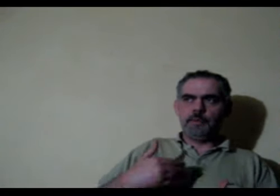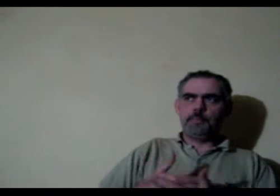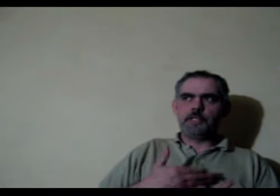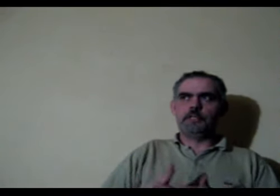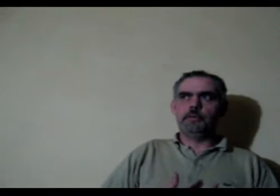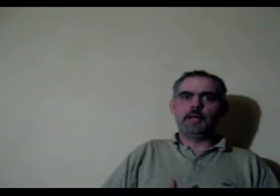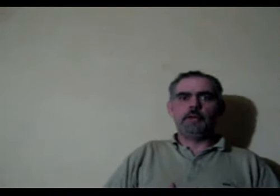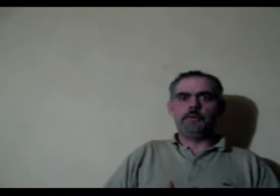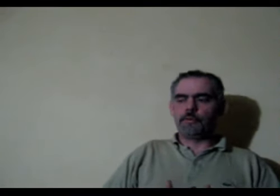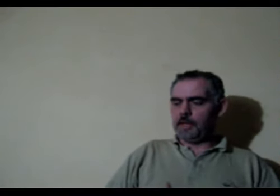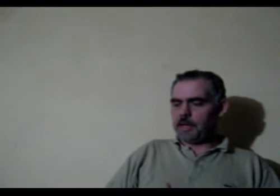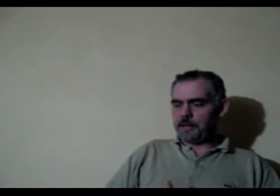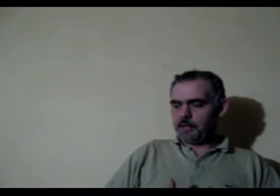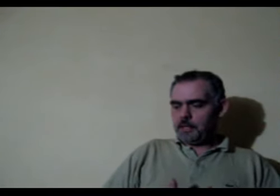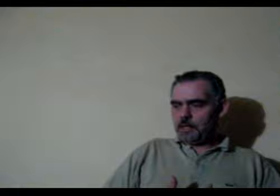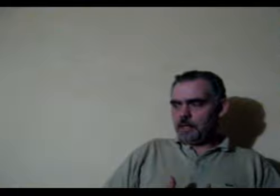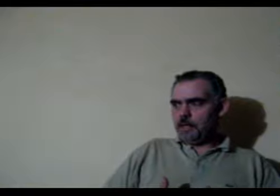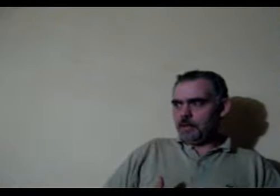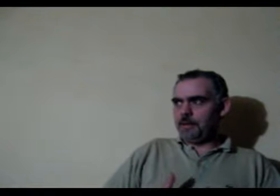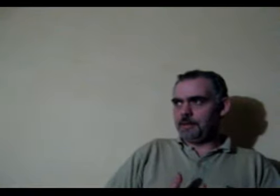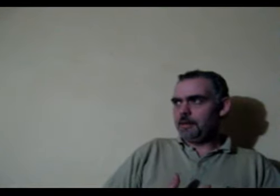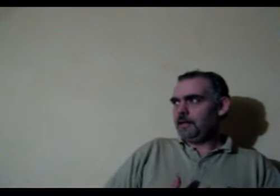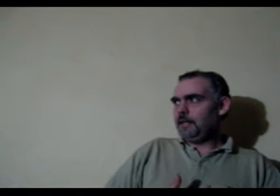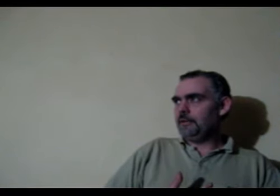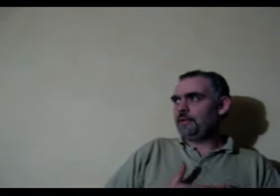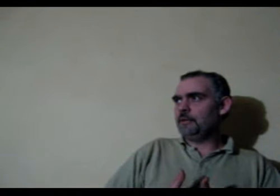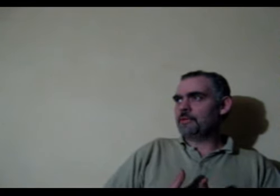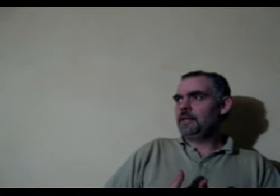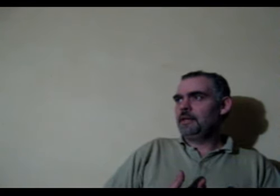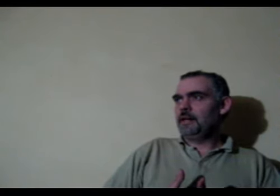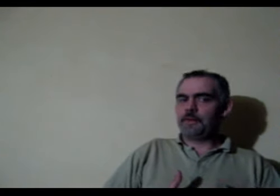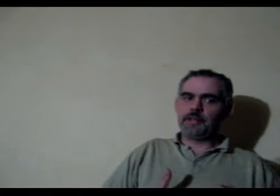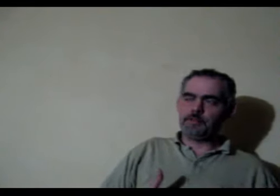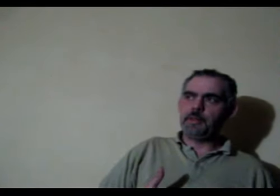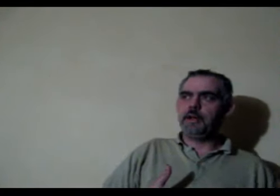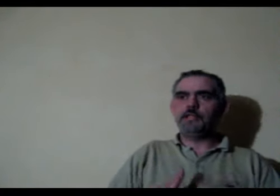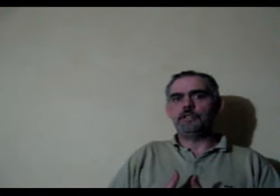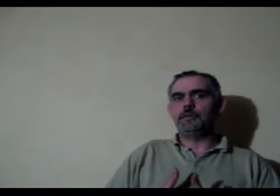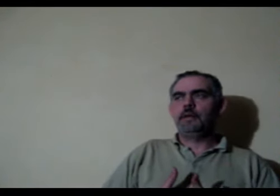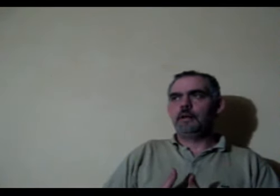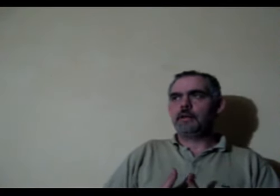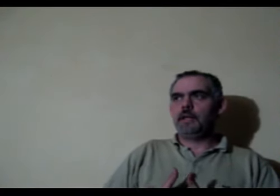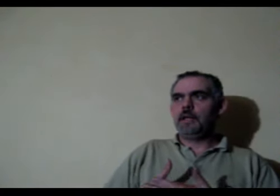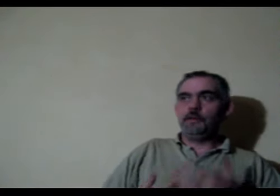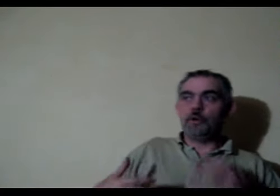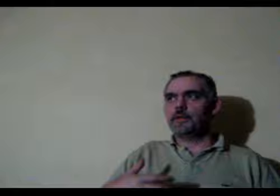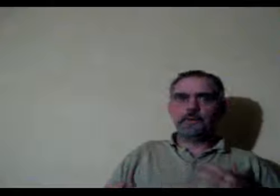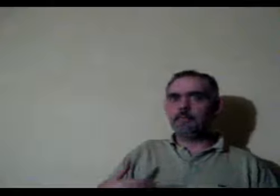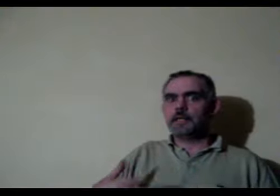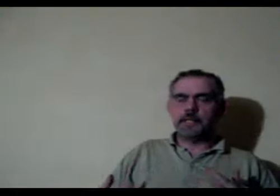it's the big picture you look at when you've got the lion uh... in the field and the cliff behind you ok you've got to think